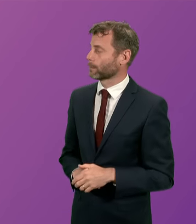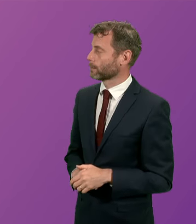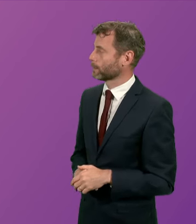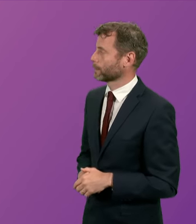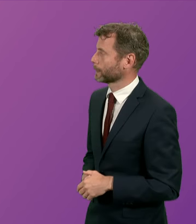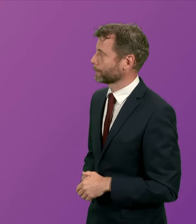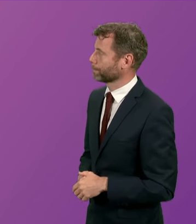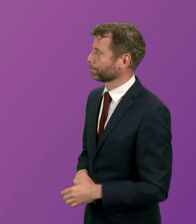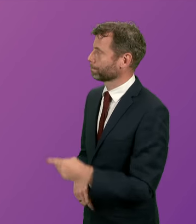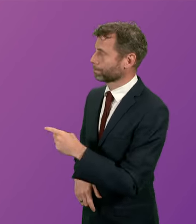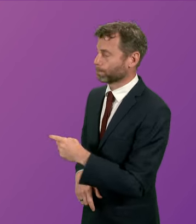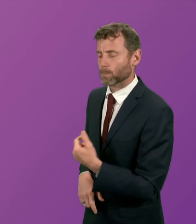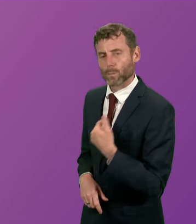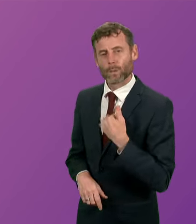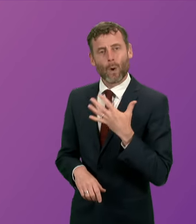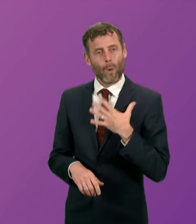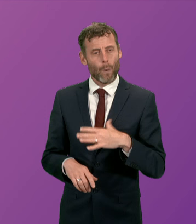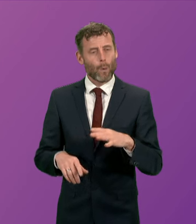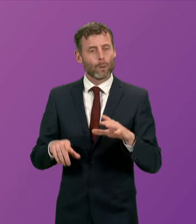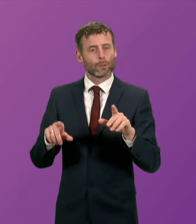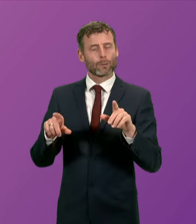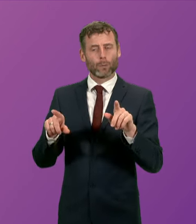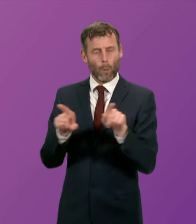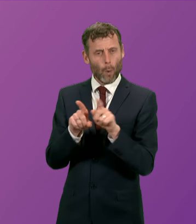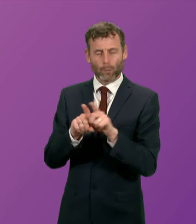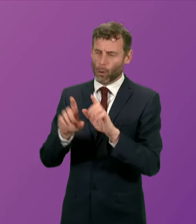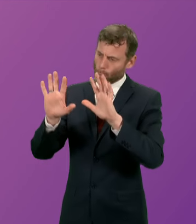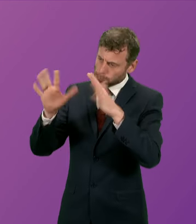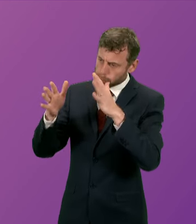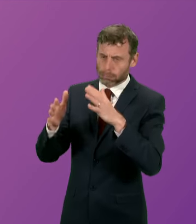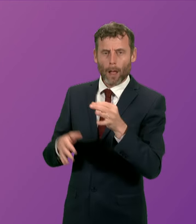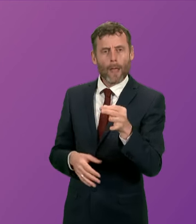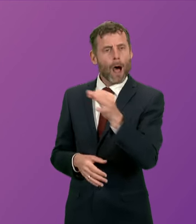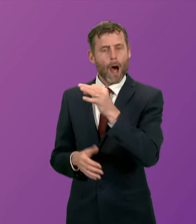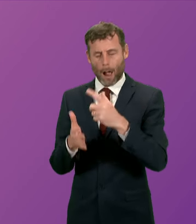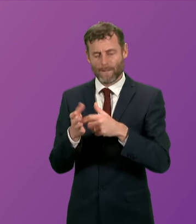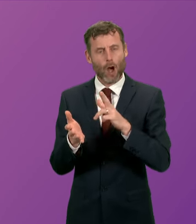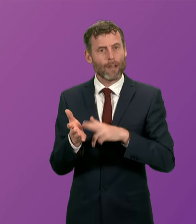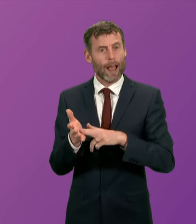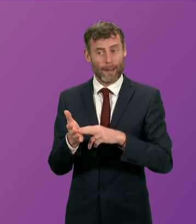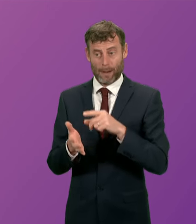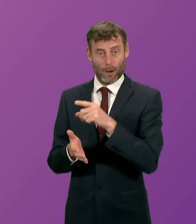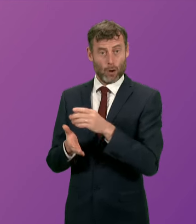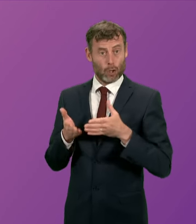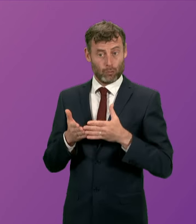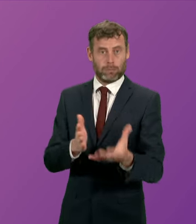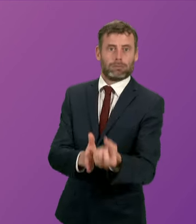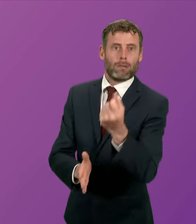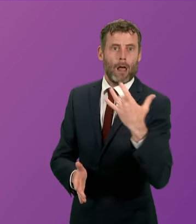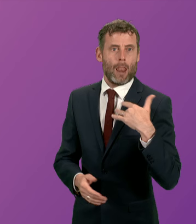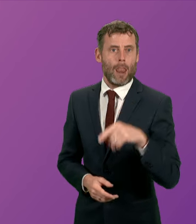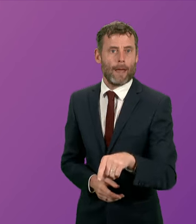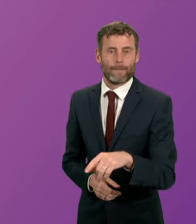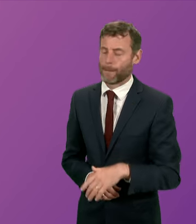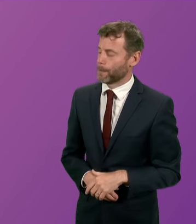can I too commend the actions of the crew of the Isle of Arran for the aforementioned incident but I hope the First Minister will also acknowledge the many